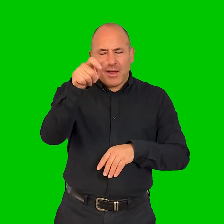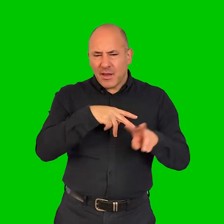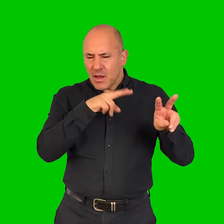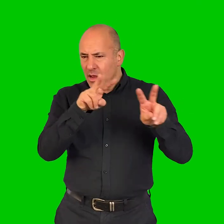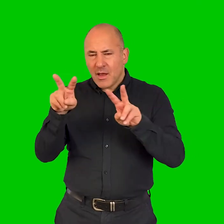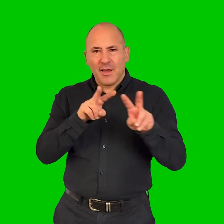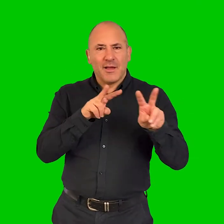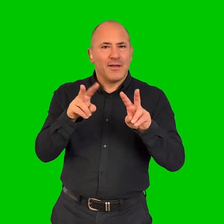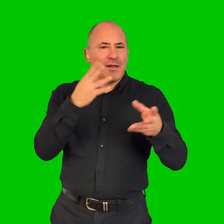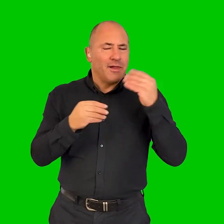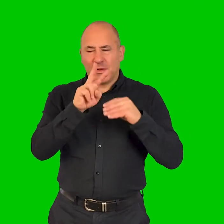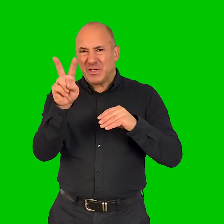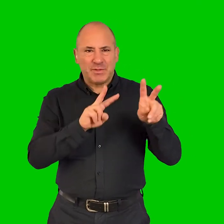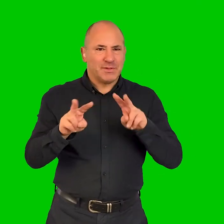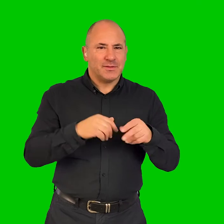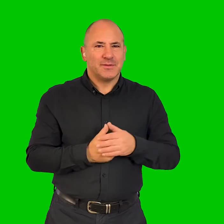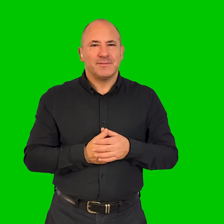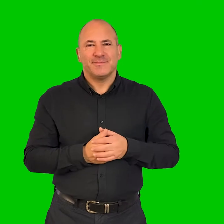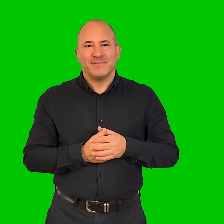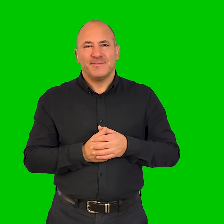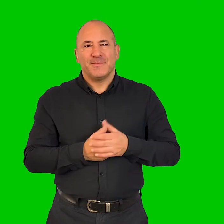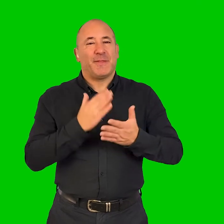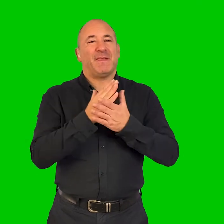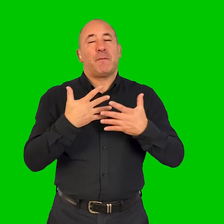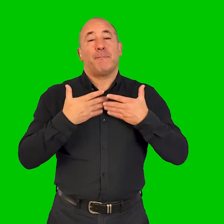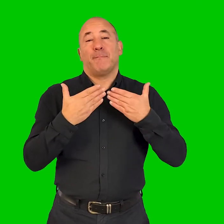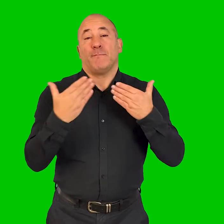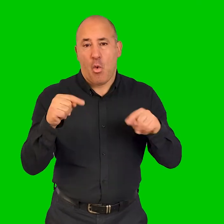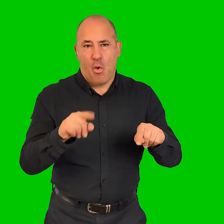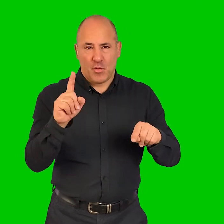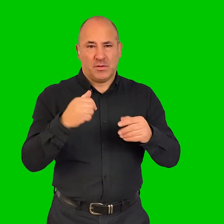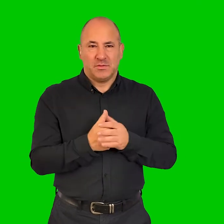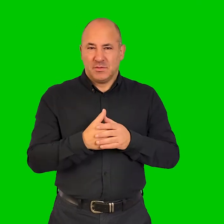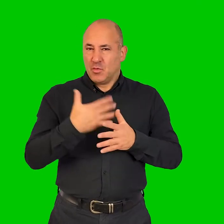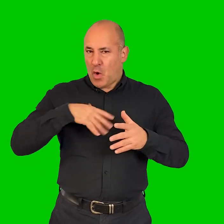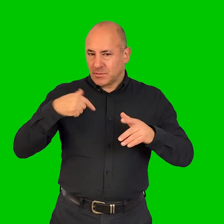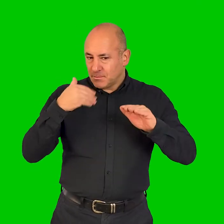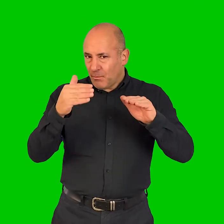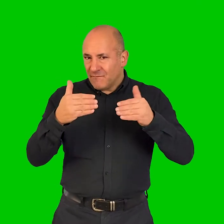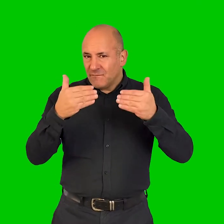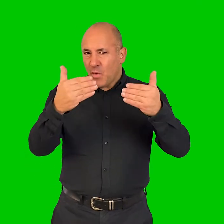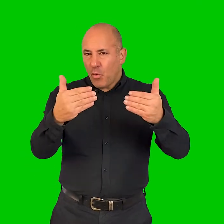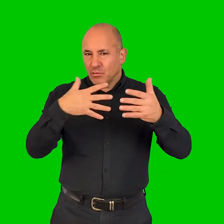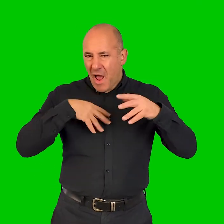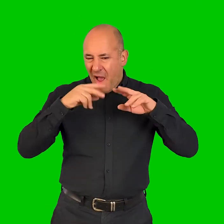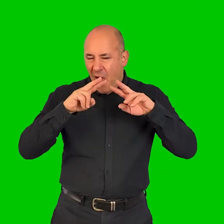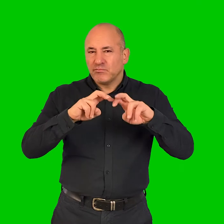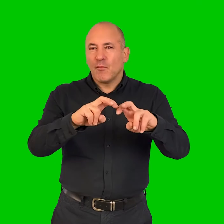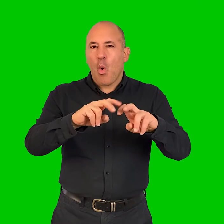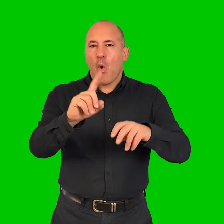of what the characters look like. But I think more than anything and what I want to do going forward